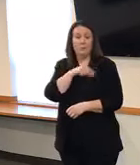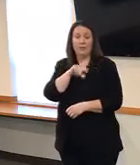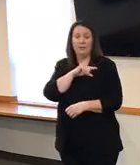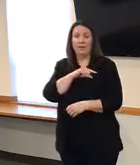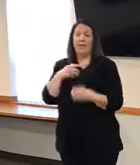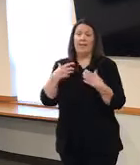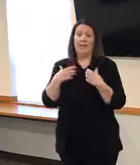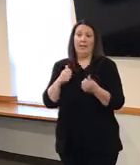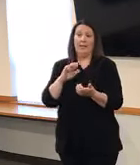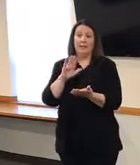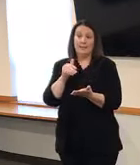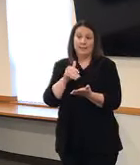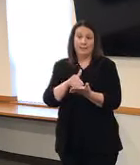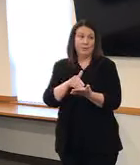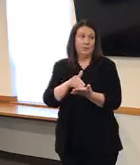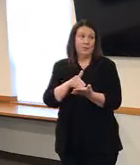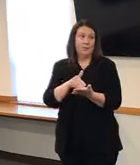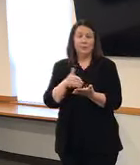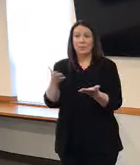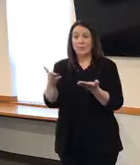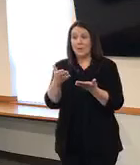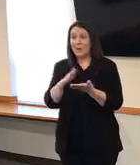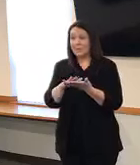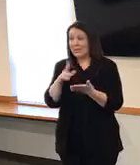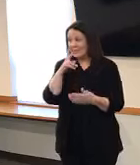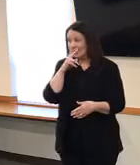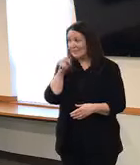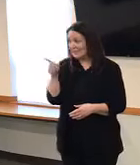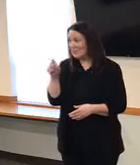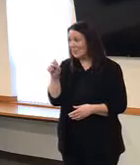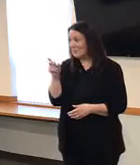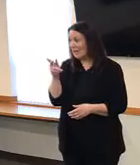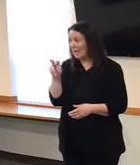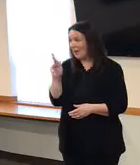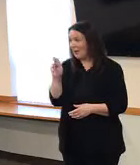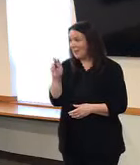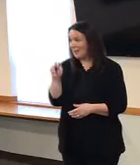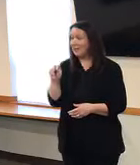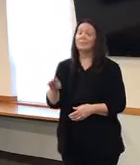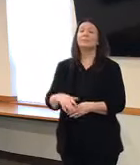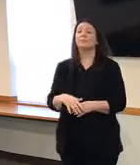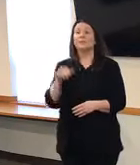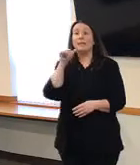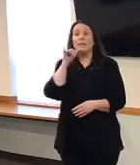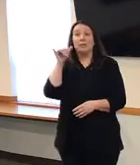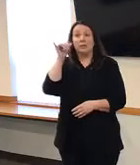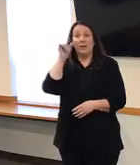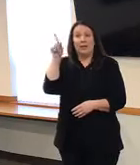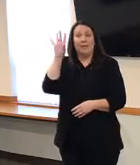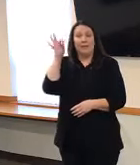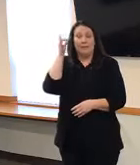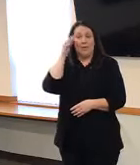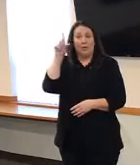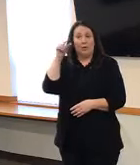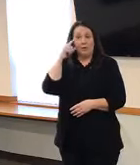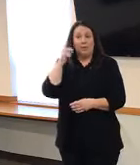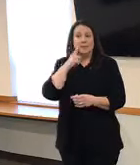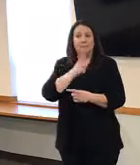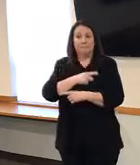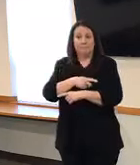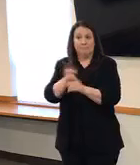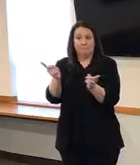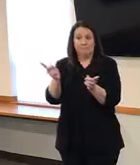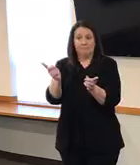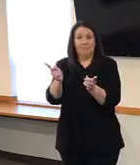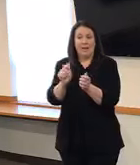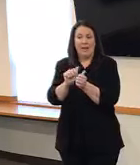center. Welcome. Good to see you Sharon. Yesterday the federal government issued a modified directive